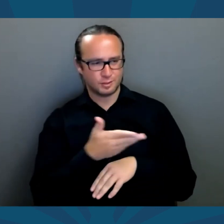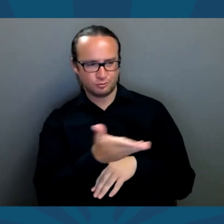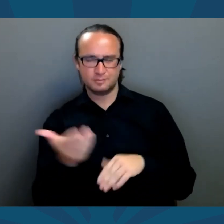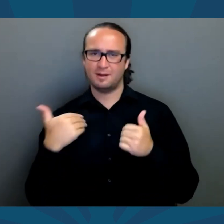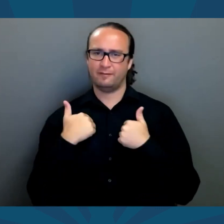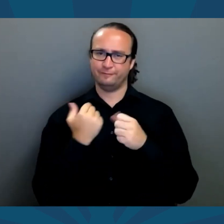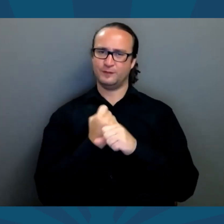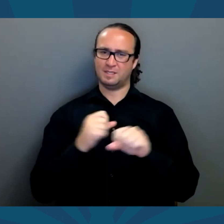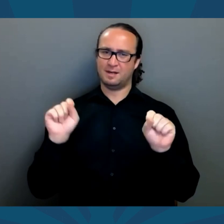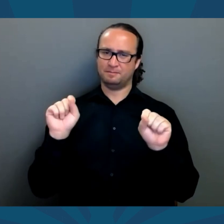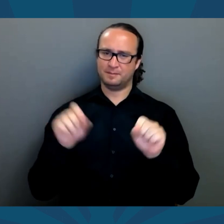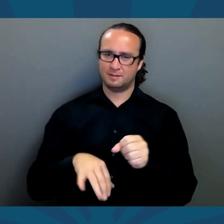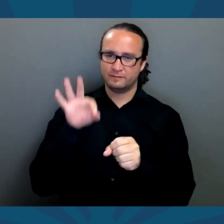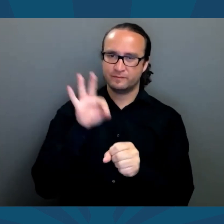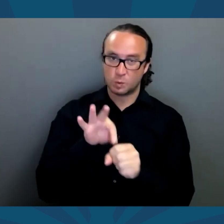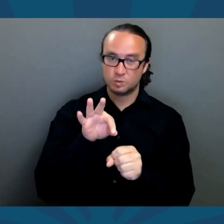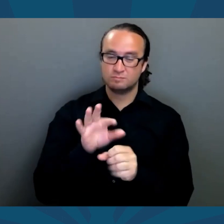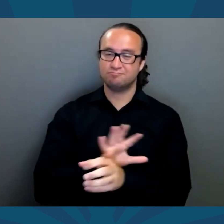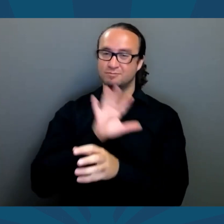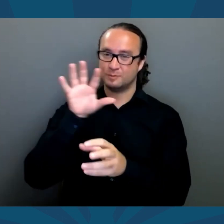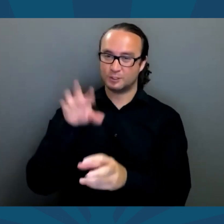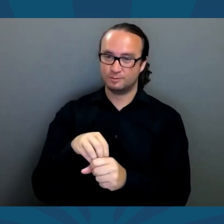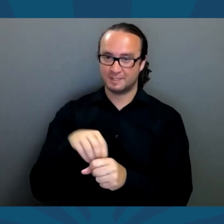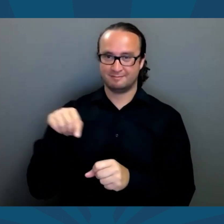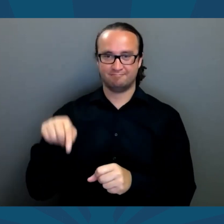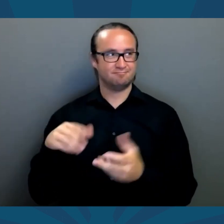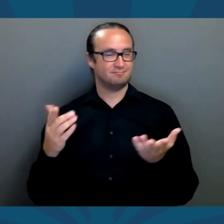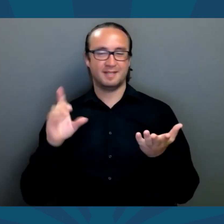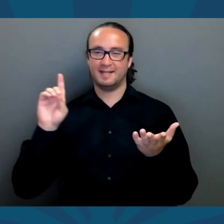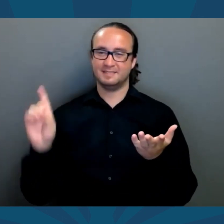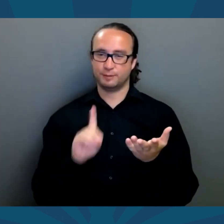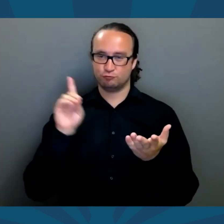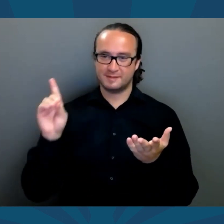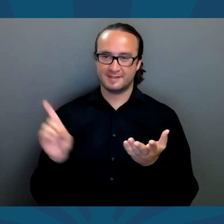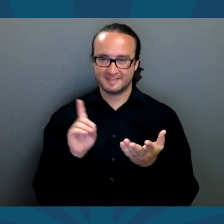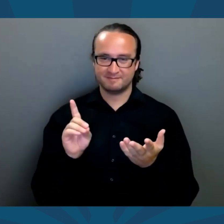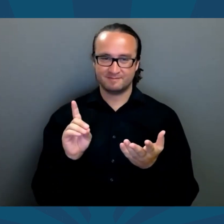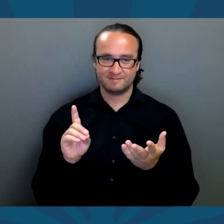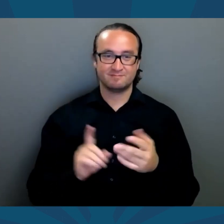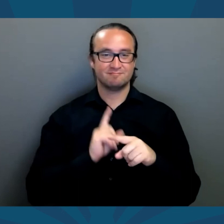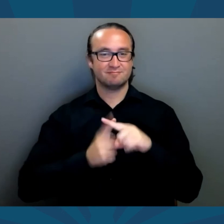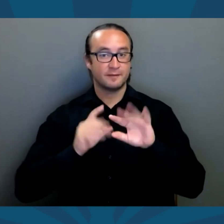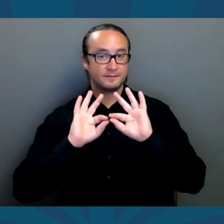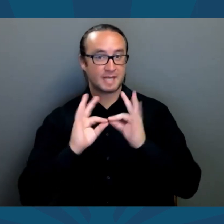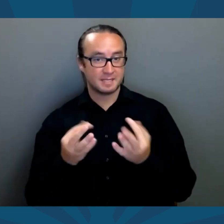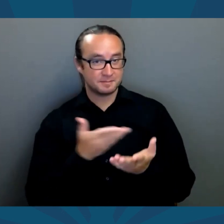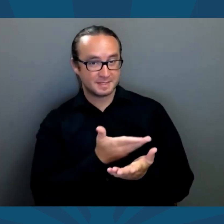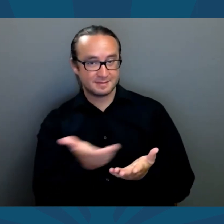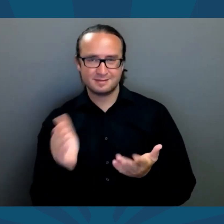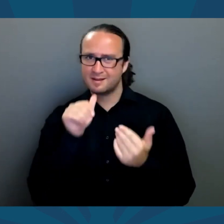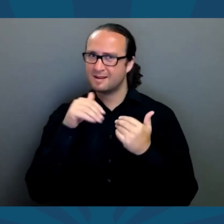All voters have the freedom to vote and participate in our democracy, and